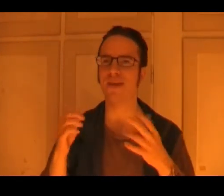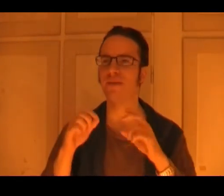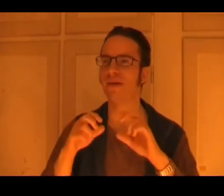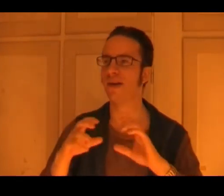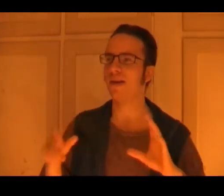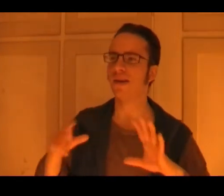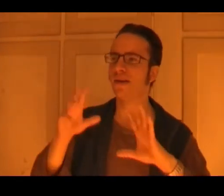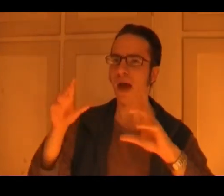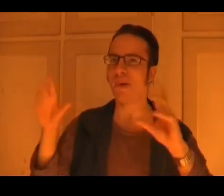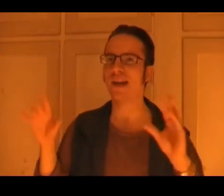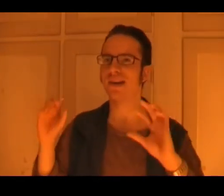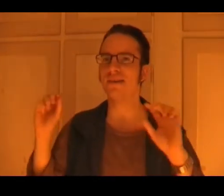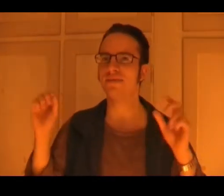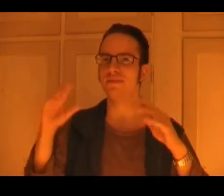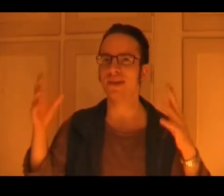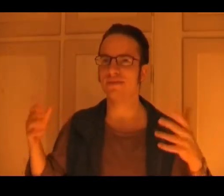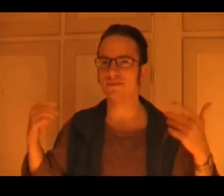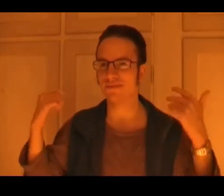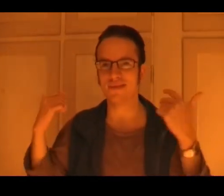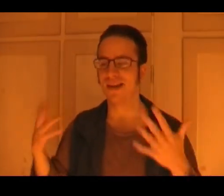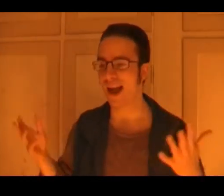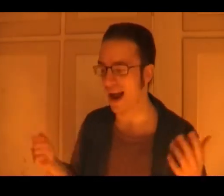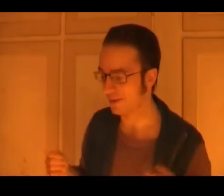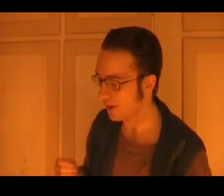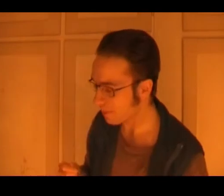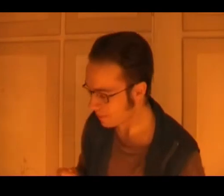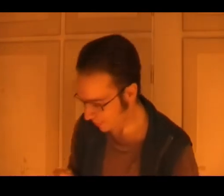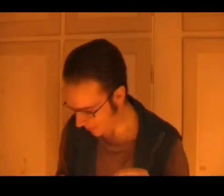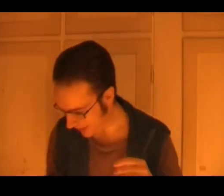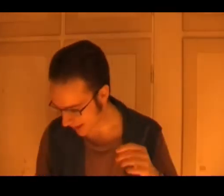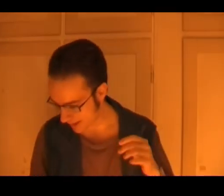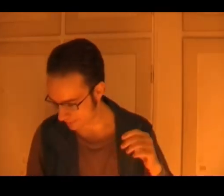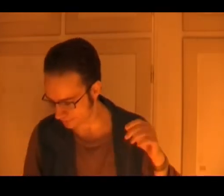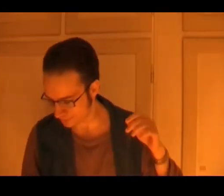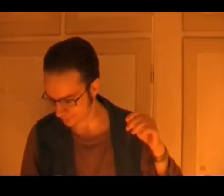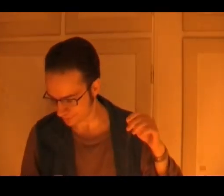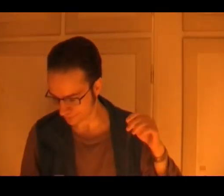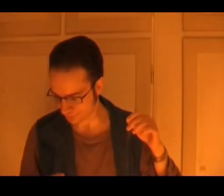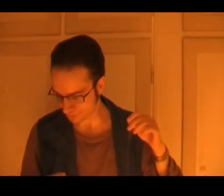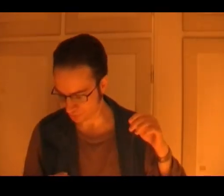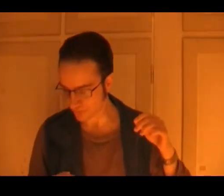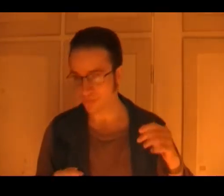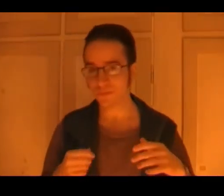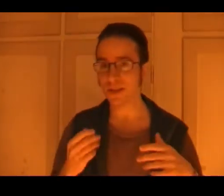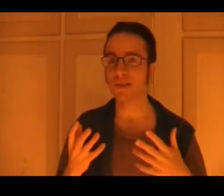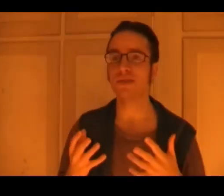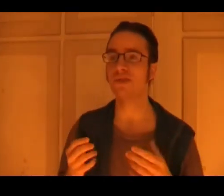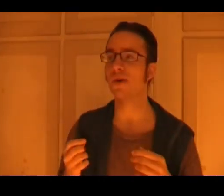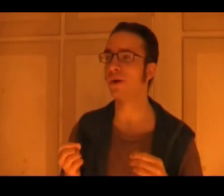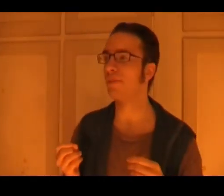of abandonment, I don't know. Um, so, um,